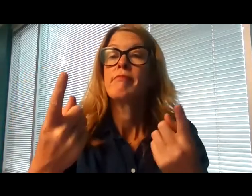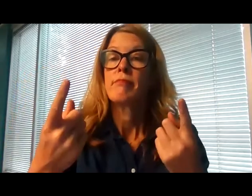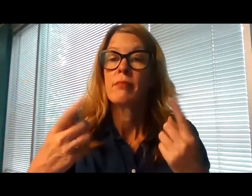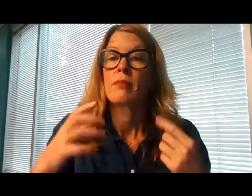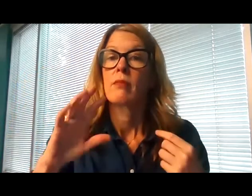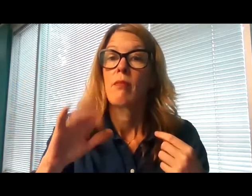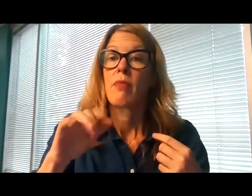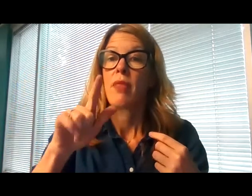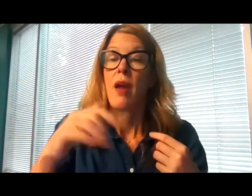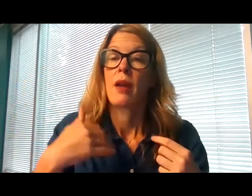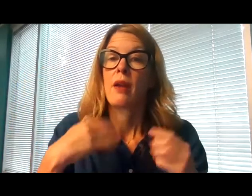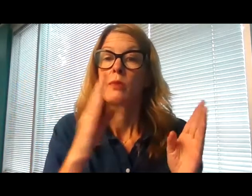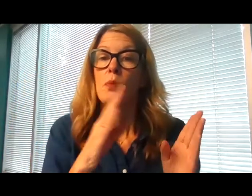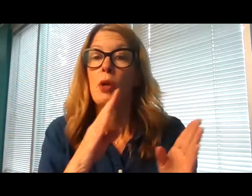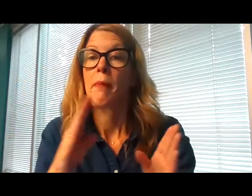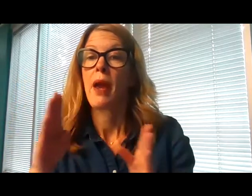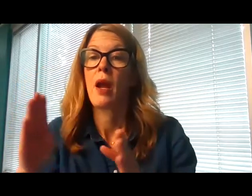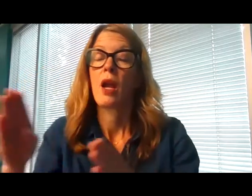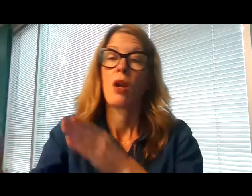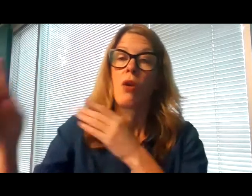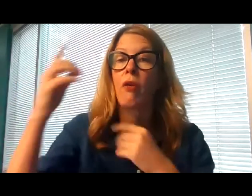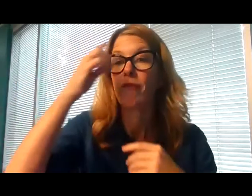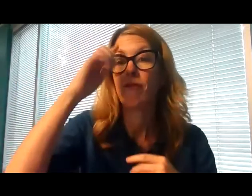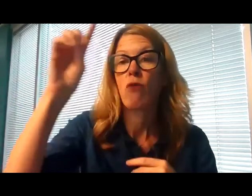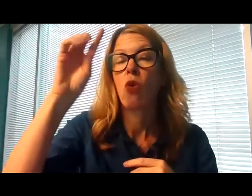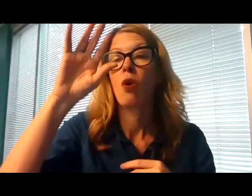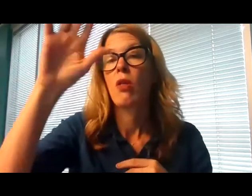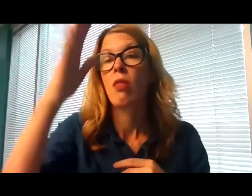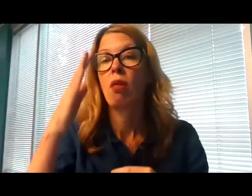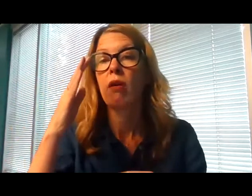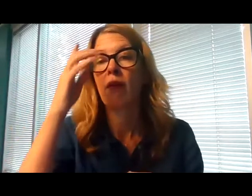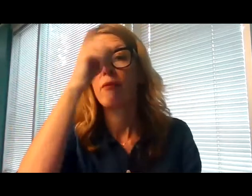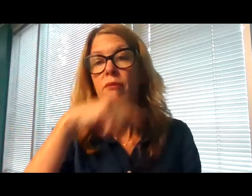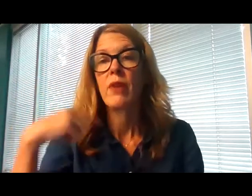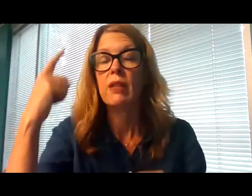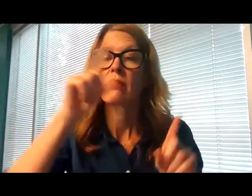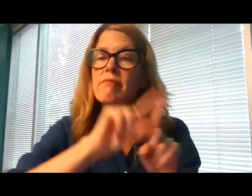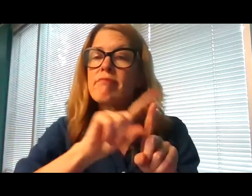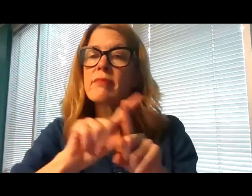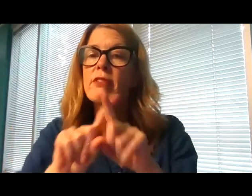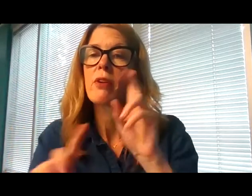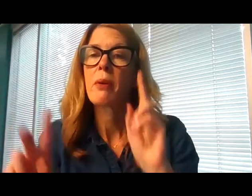hast prepared before the face of all people.